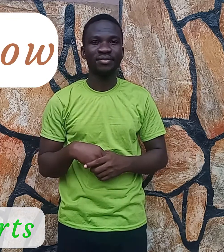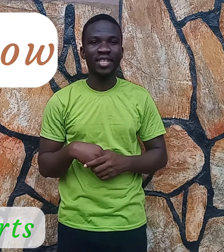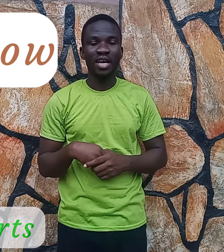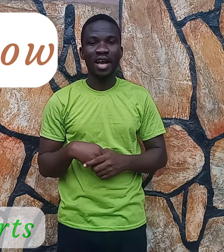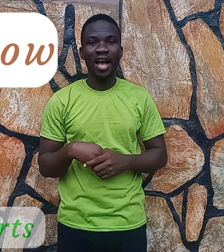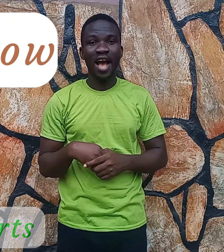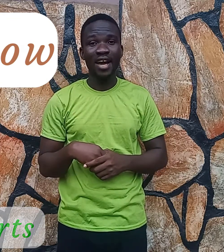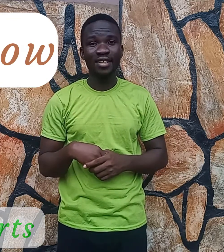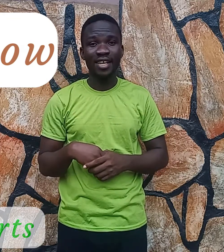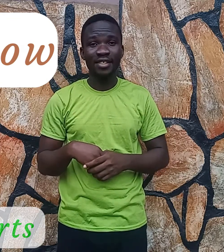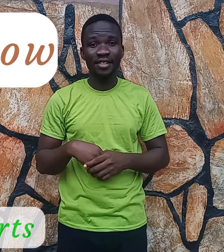Eyelashes.